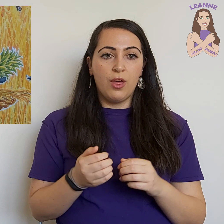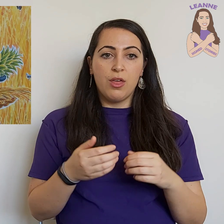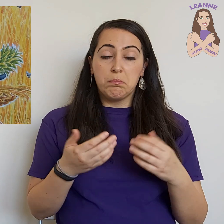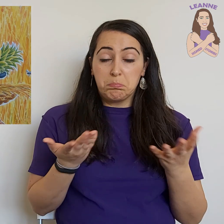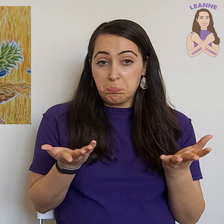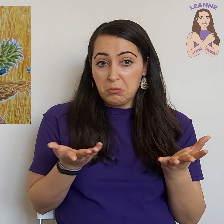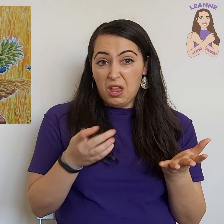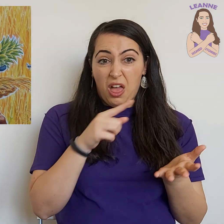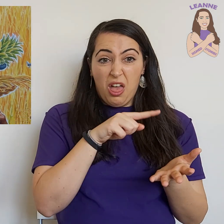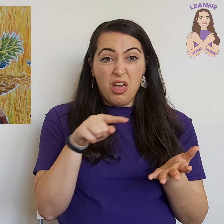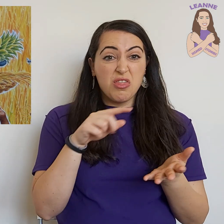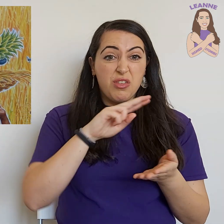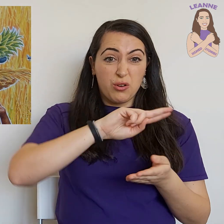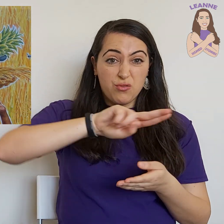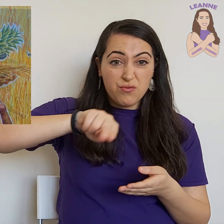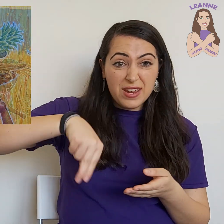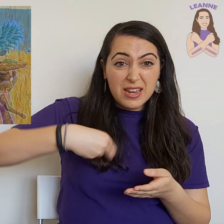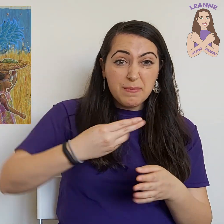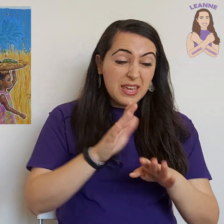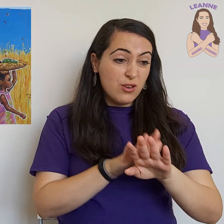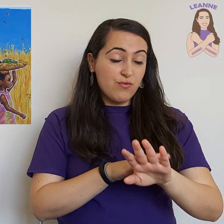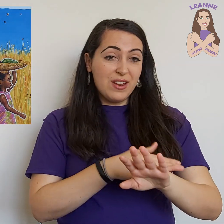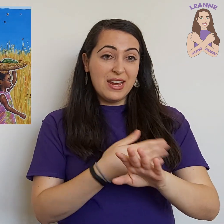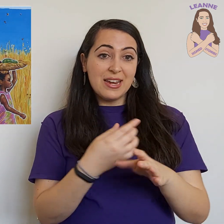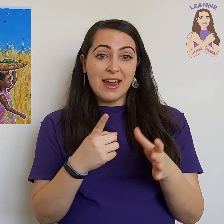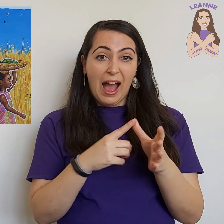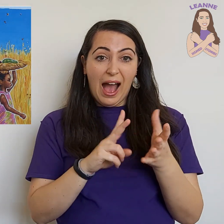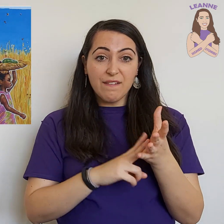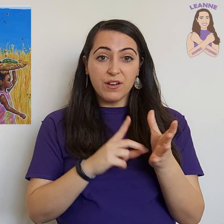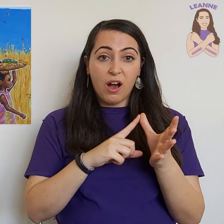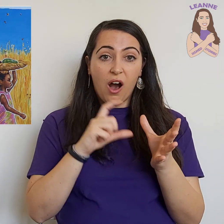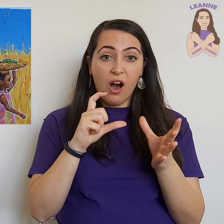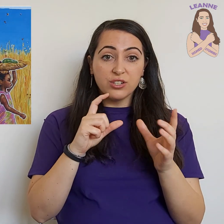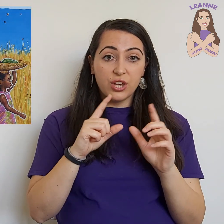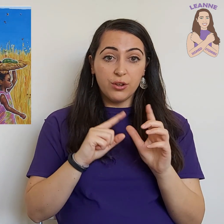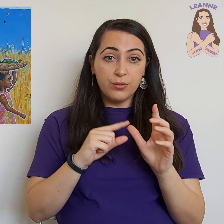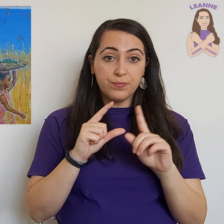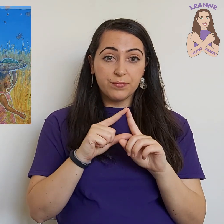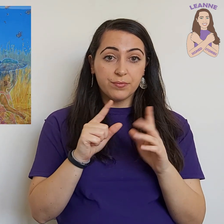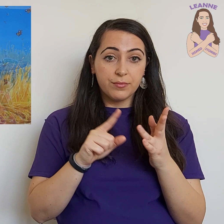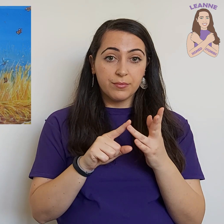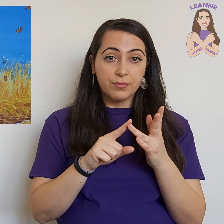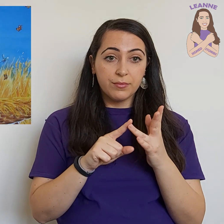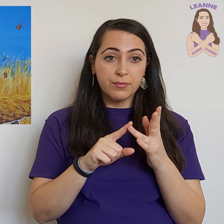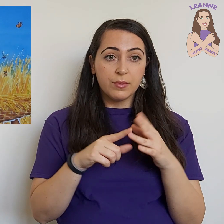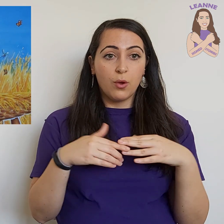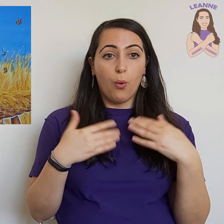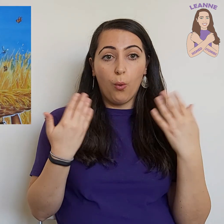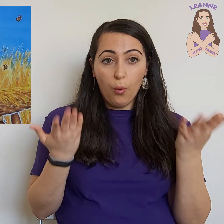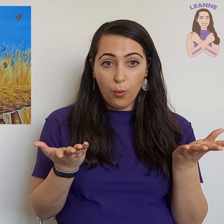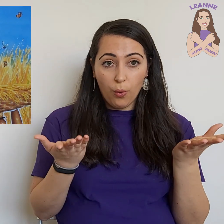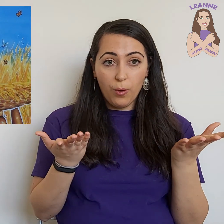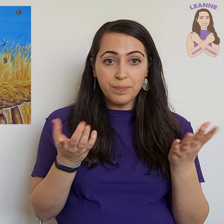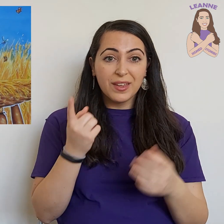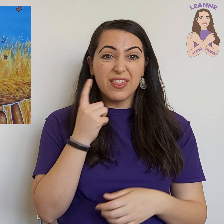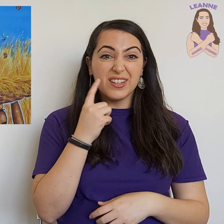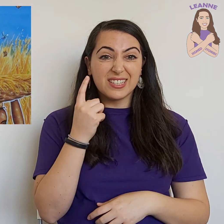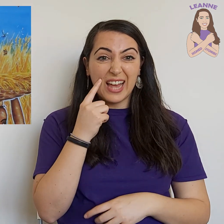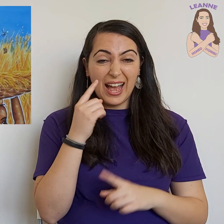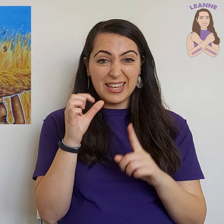The creamy green avocado? Or the tangy